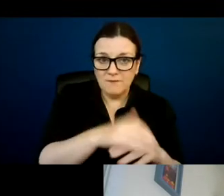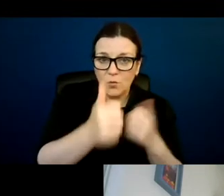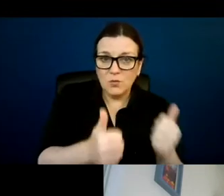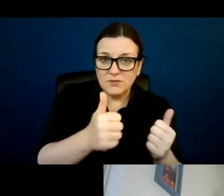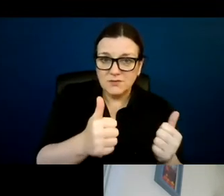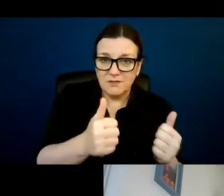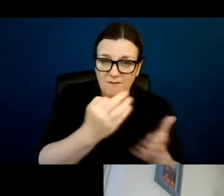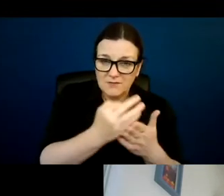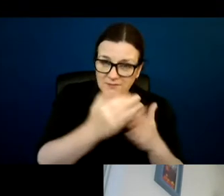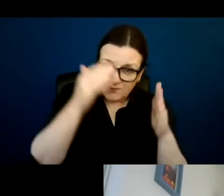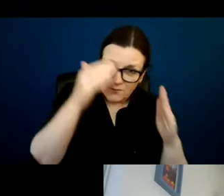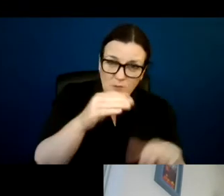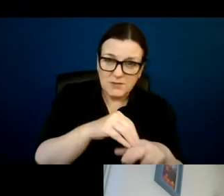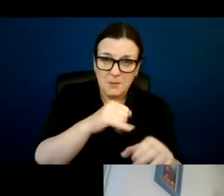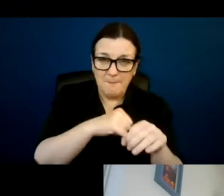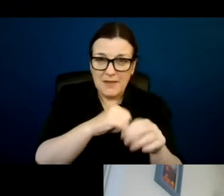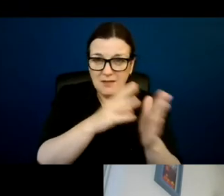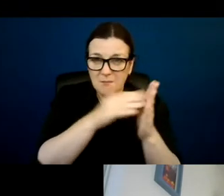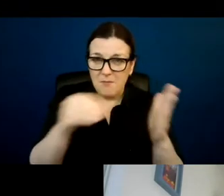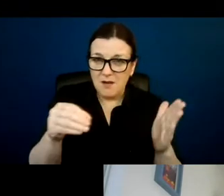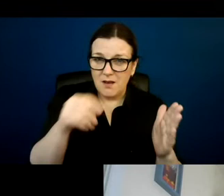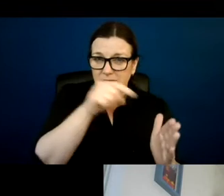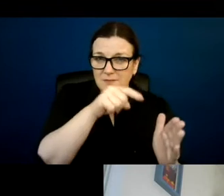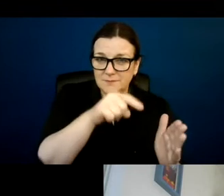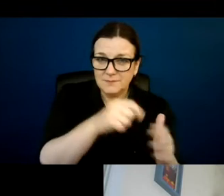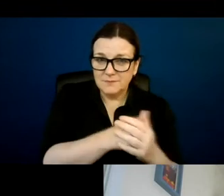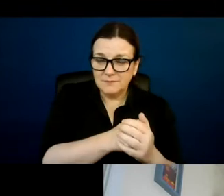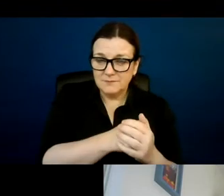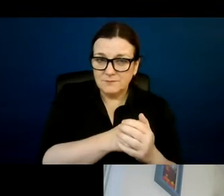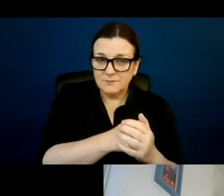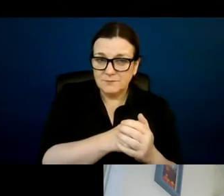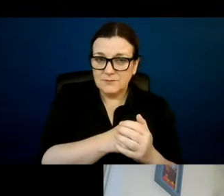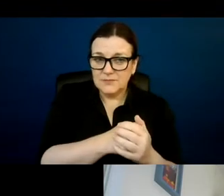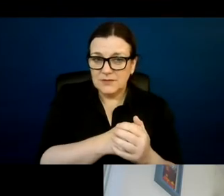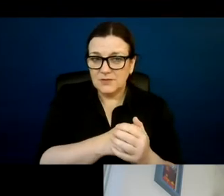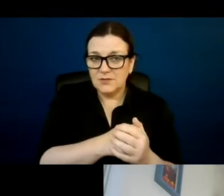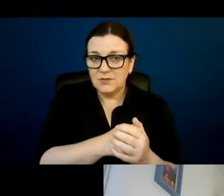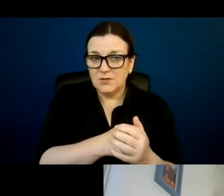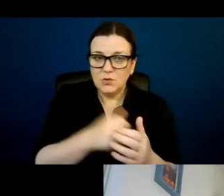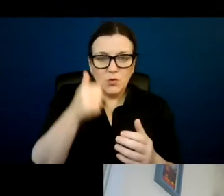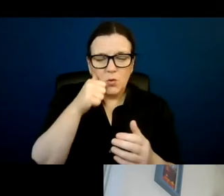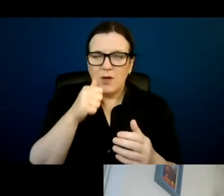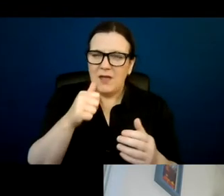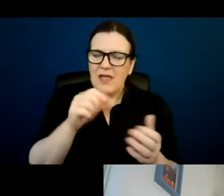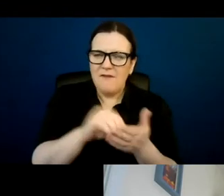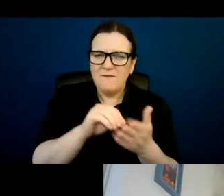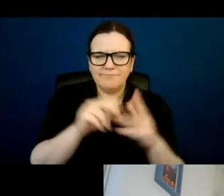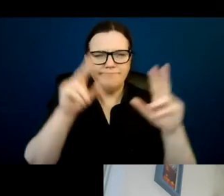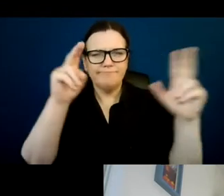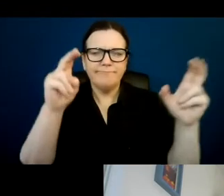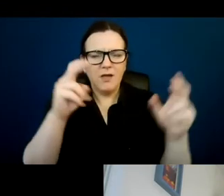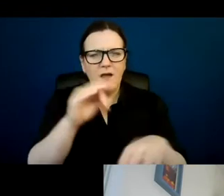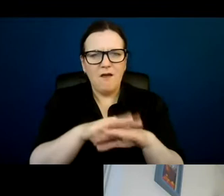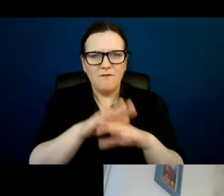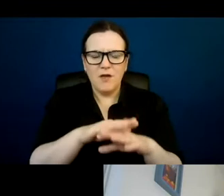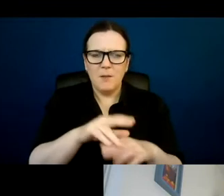very much on a medical model and, you know, terms such as person of unsound mind. So I totally agree with you. I think